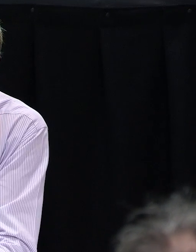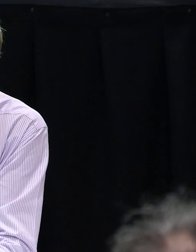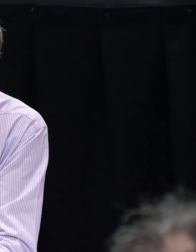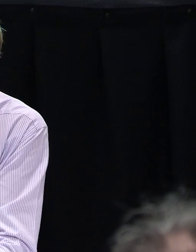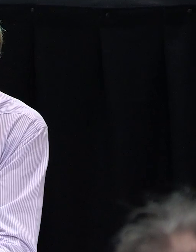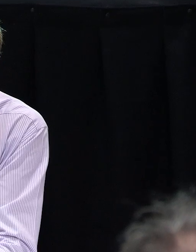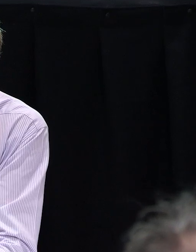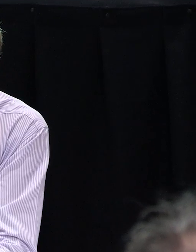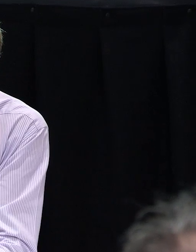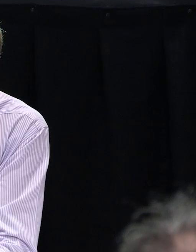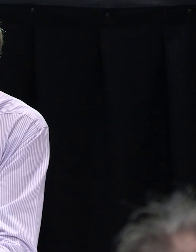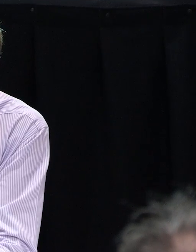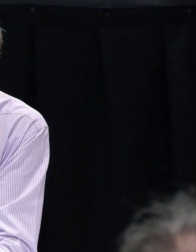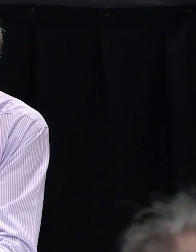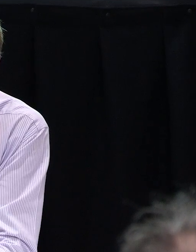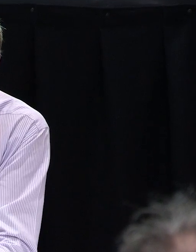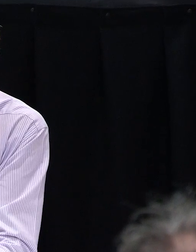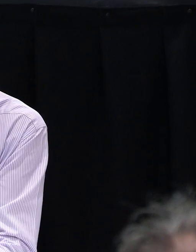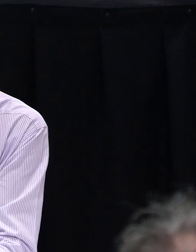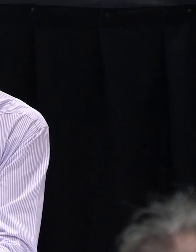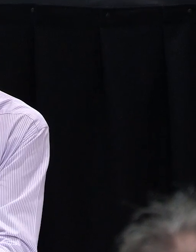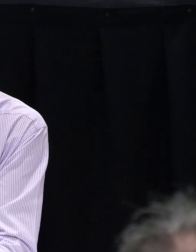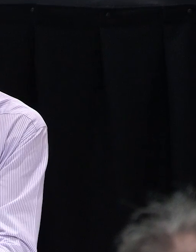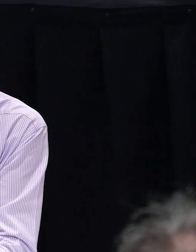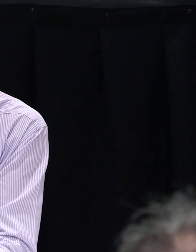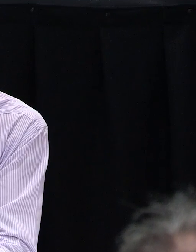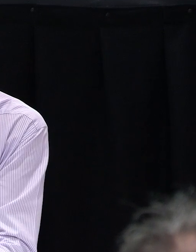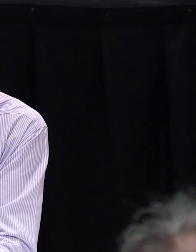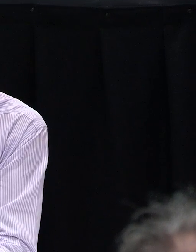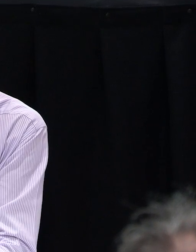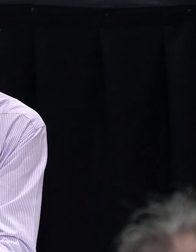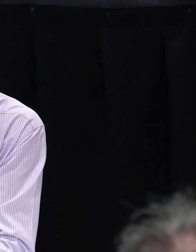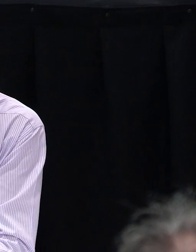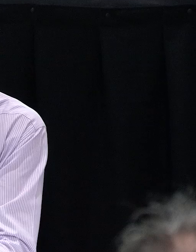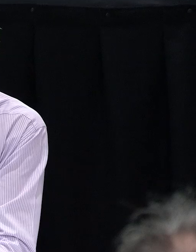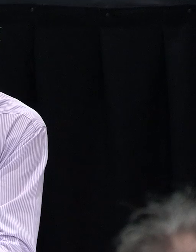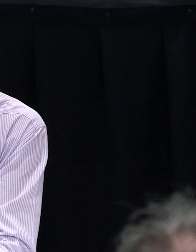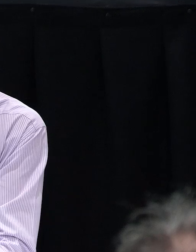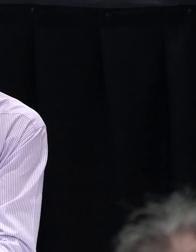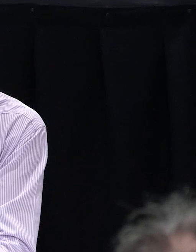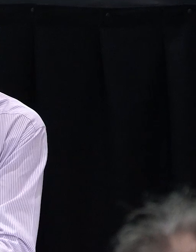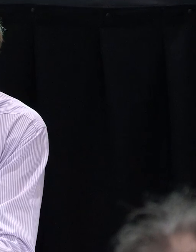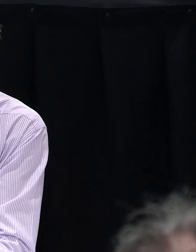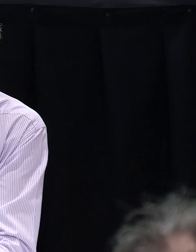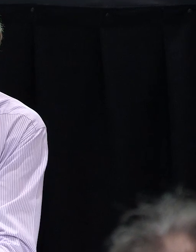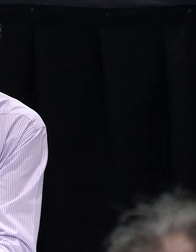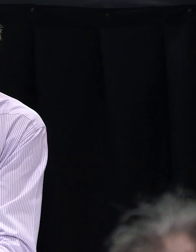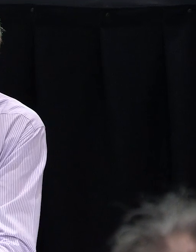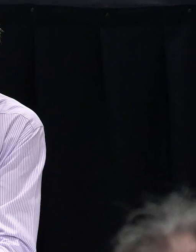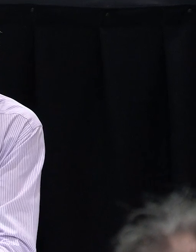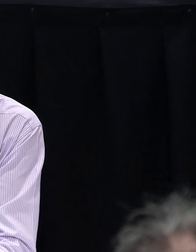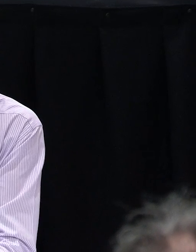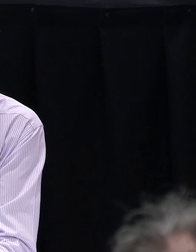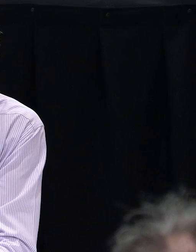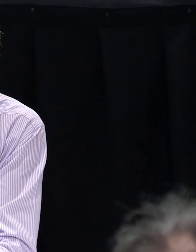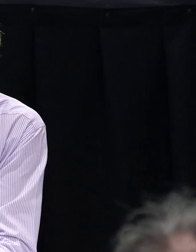the land can be removed. We can mix it with a bit of cement, put it back in